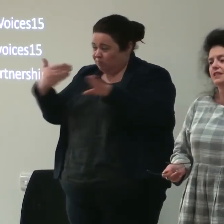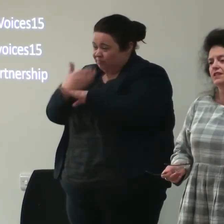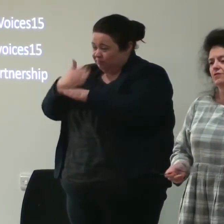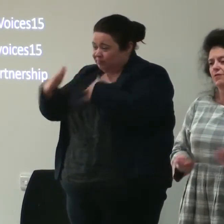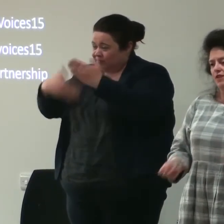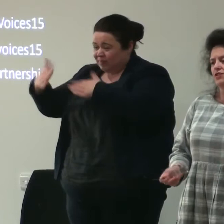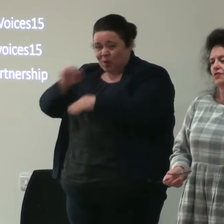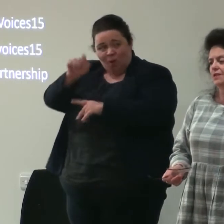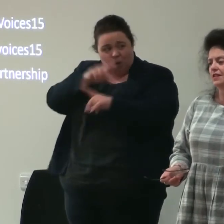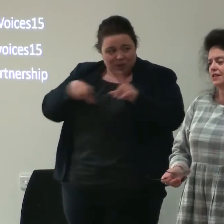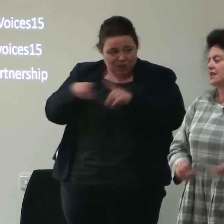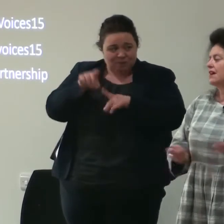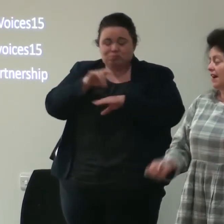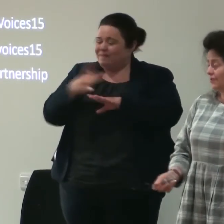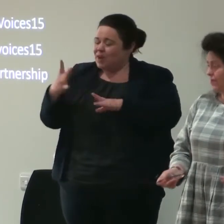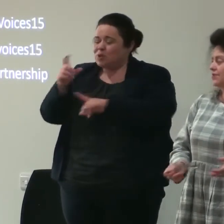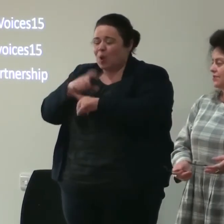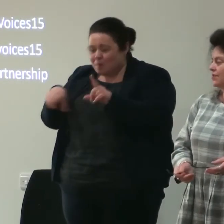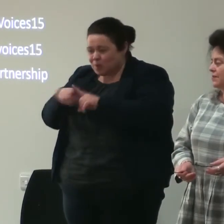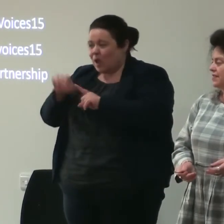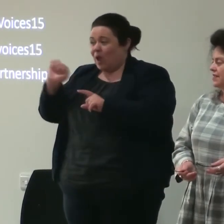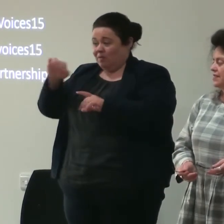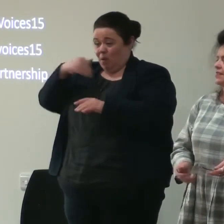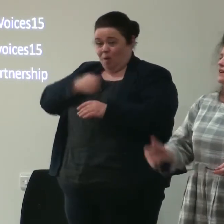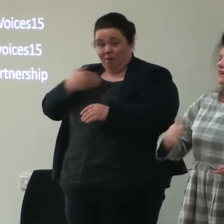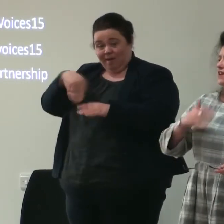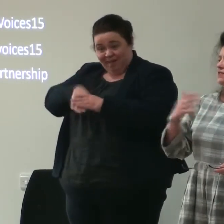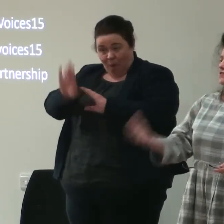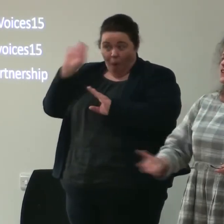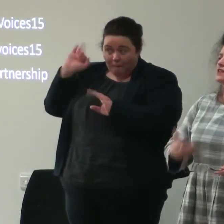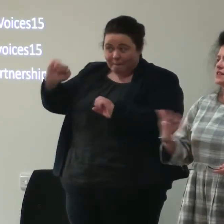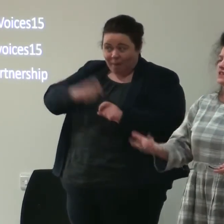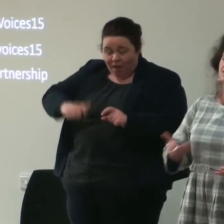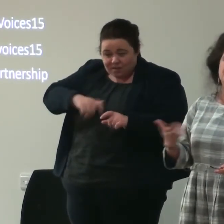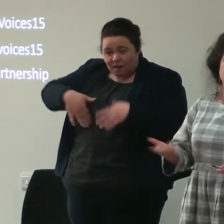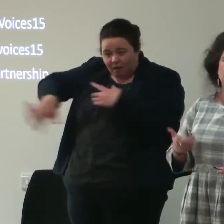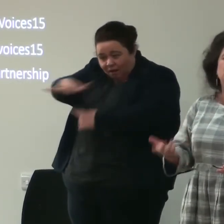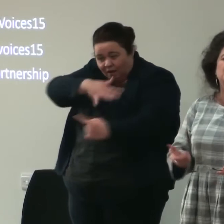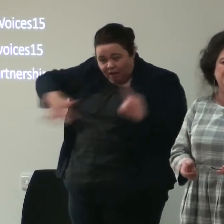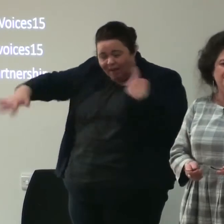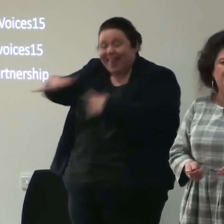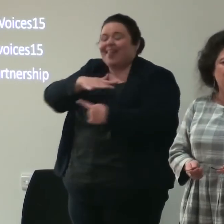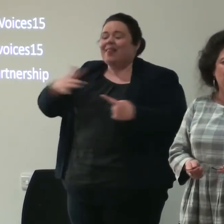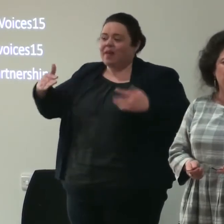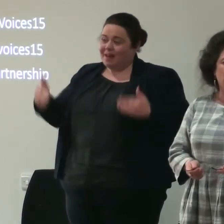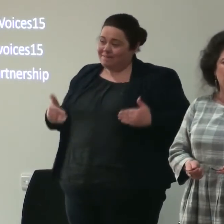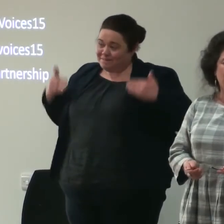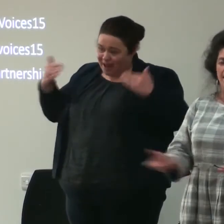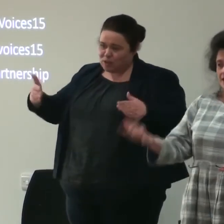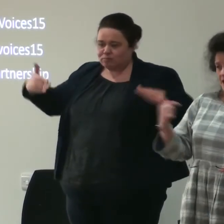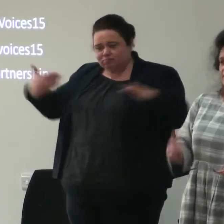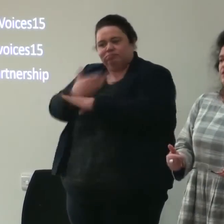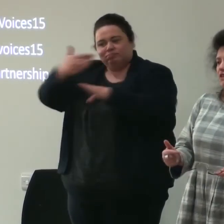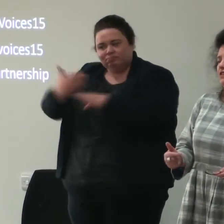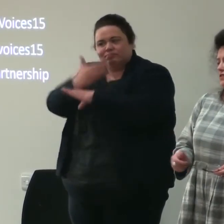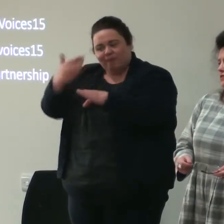communities in your professional communities and your personal communities that advances the mission of the work